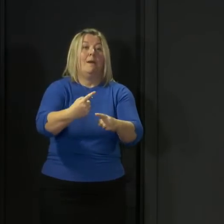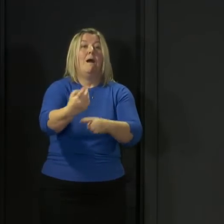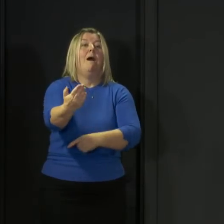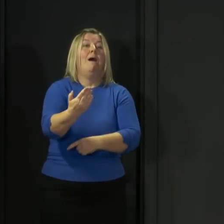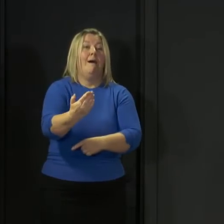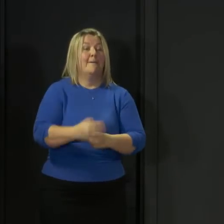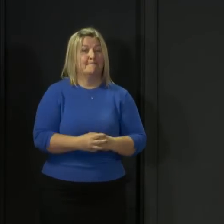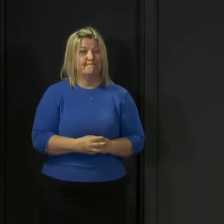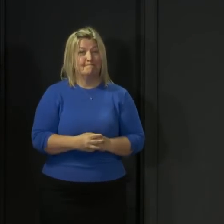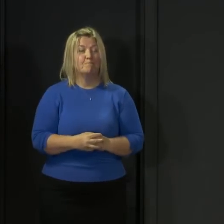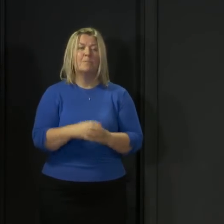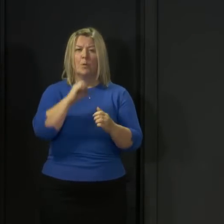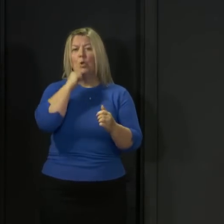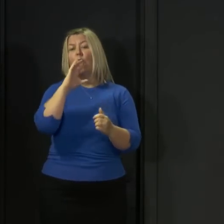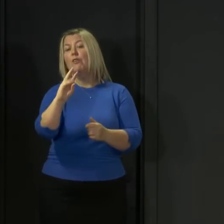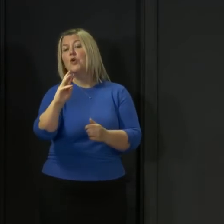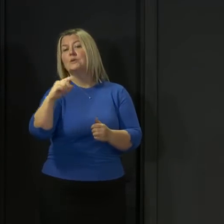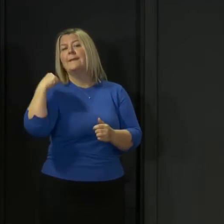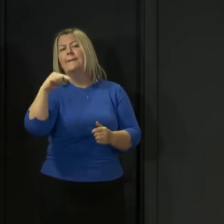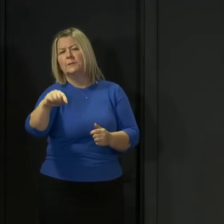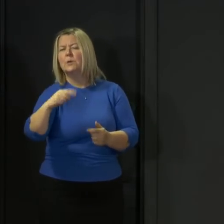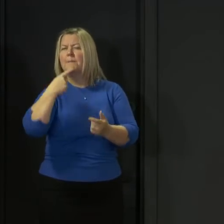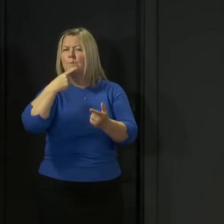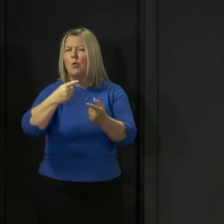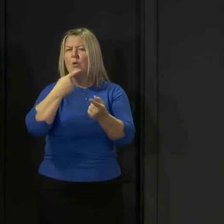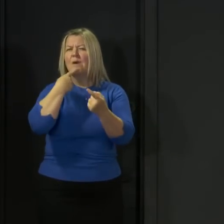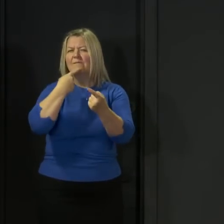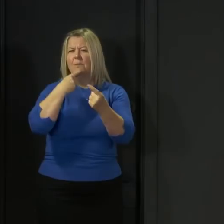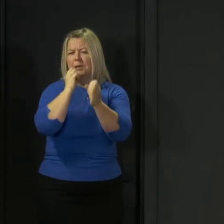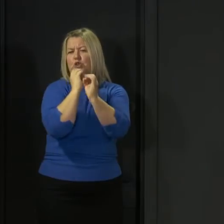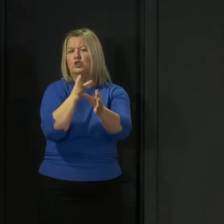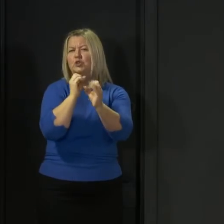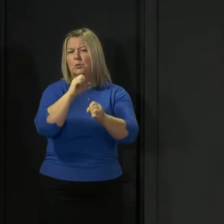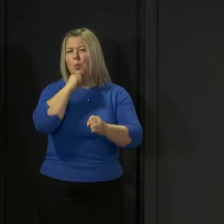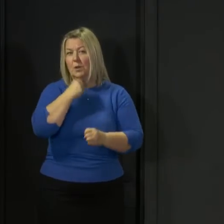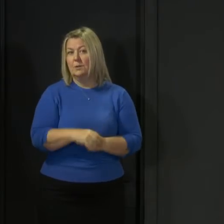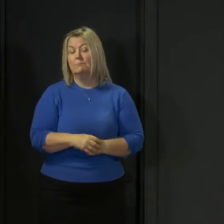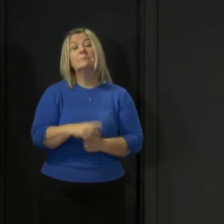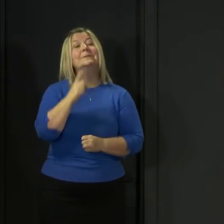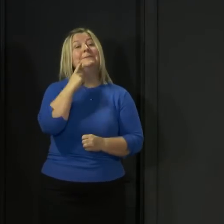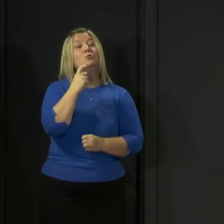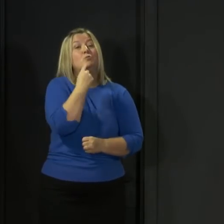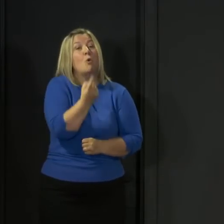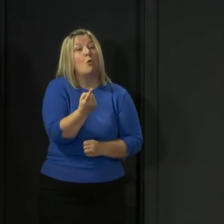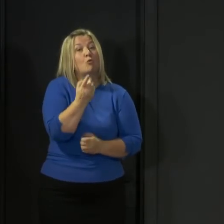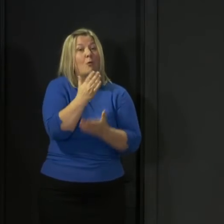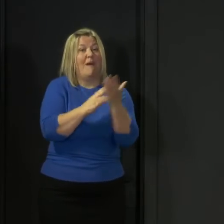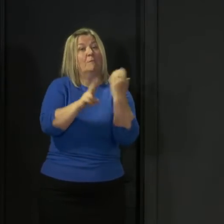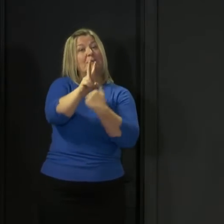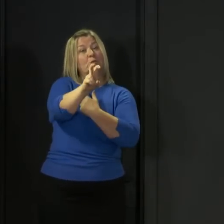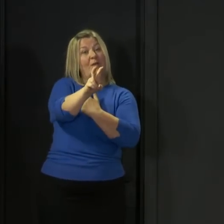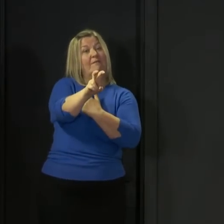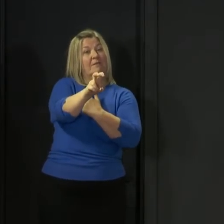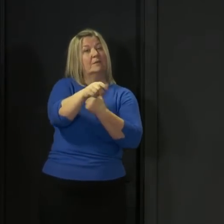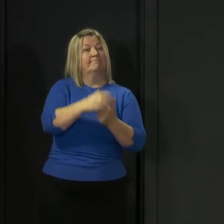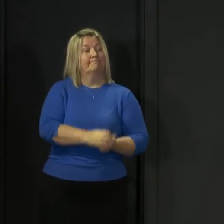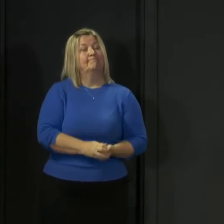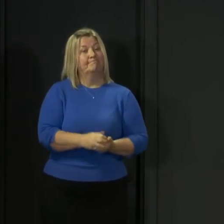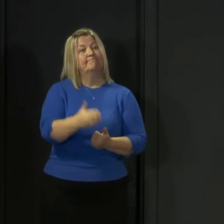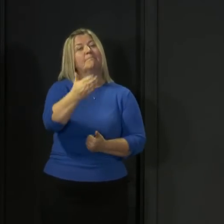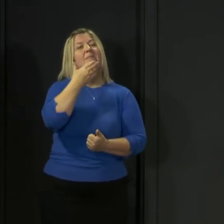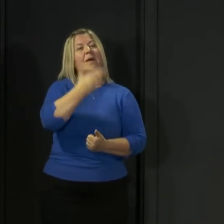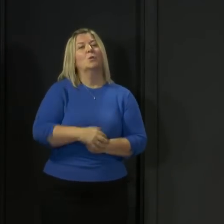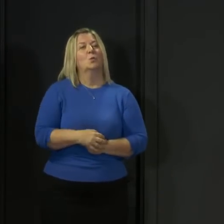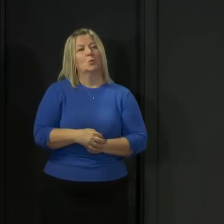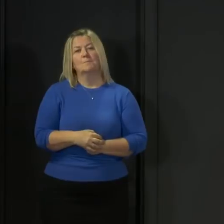in more detail on Thursday of this week we will see you again here tomorrow at the usual time of 12 30 for